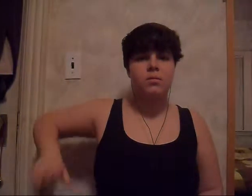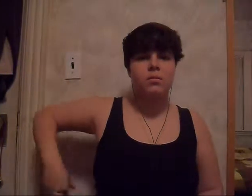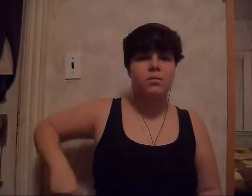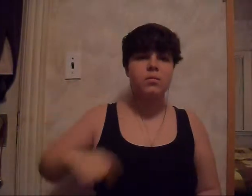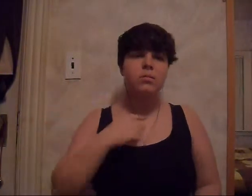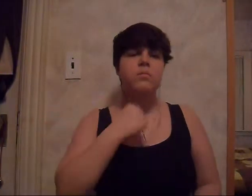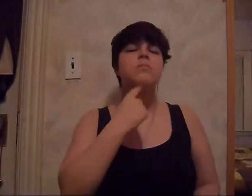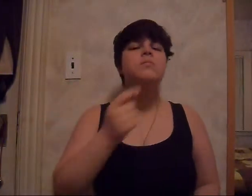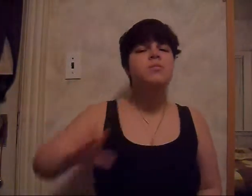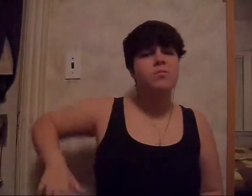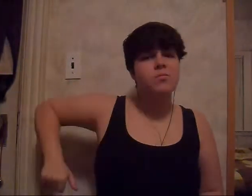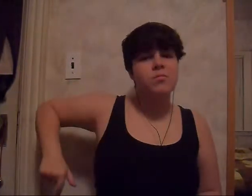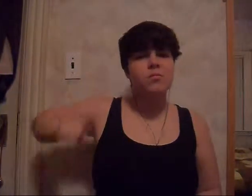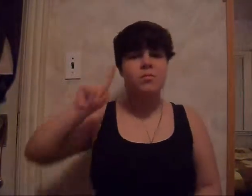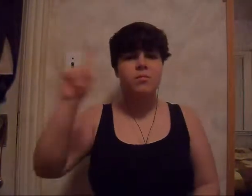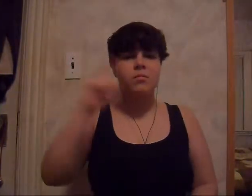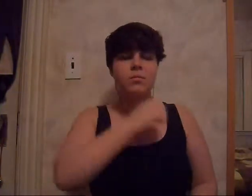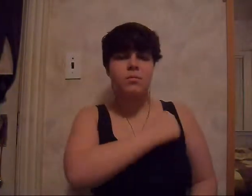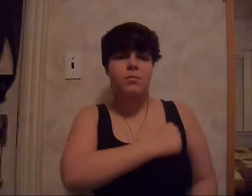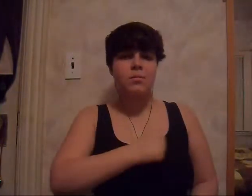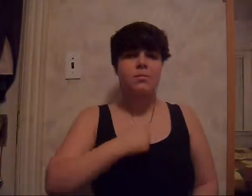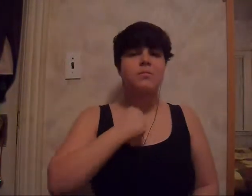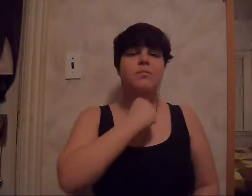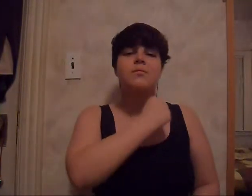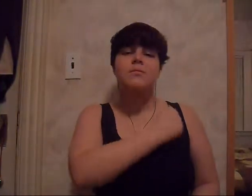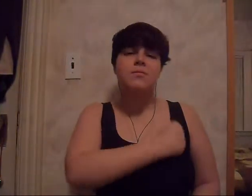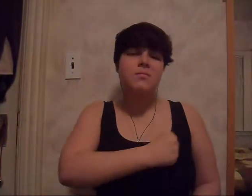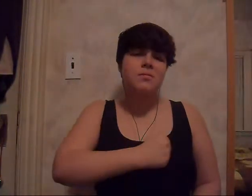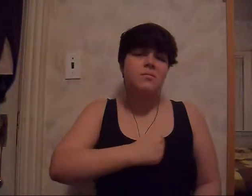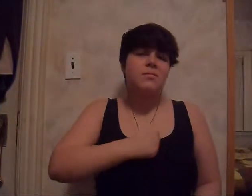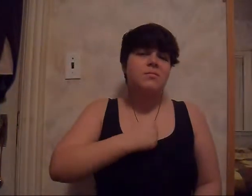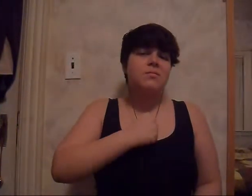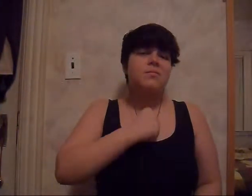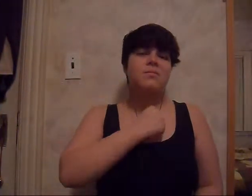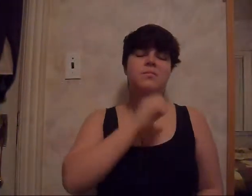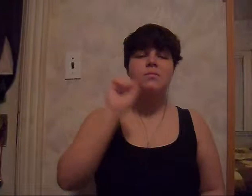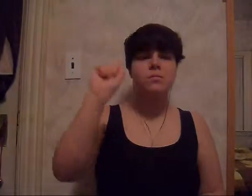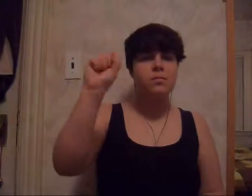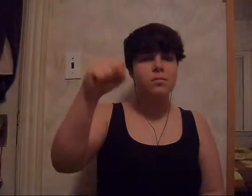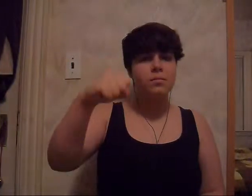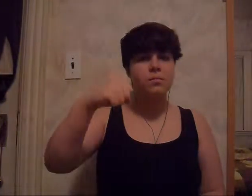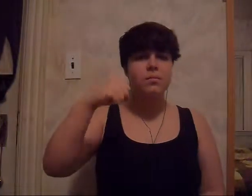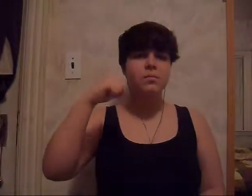I said it's too late to apologize Yeah